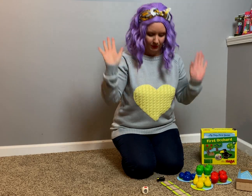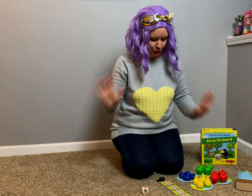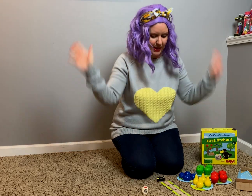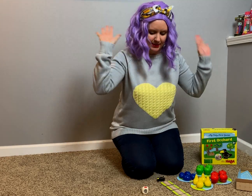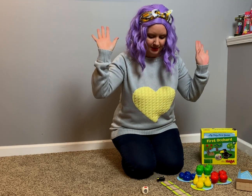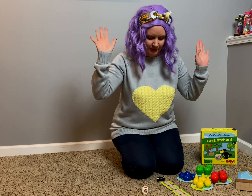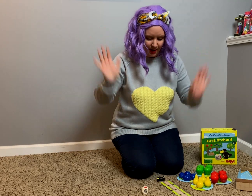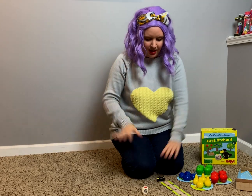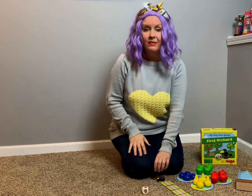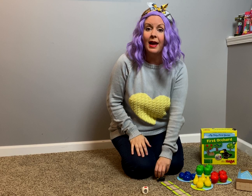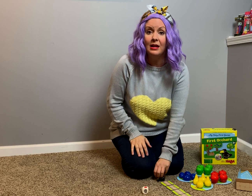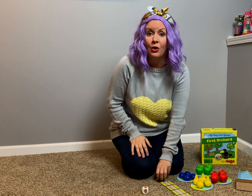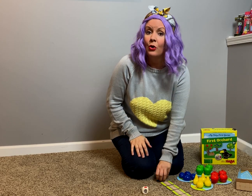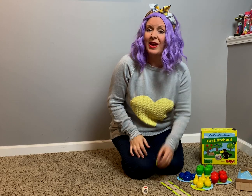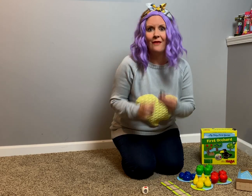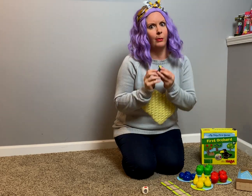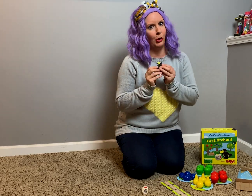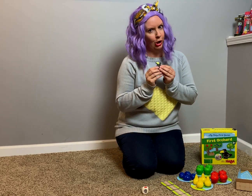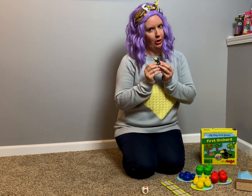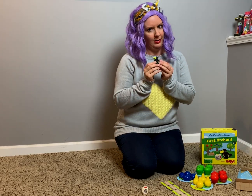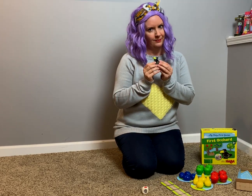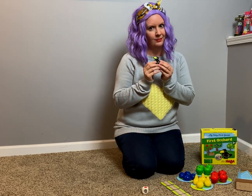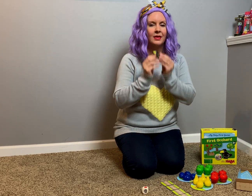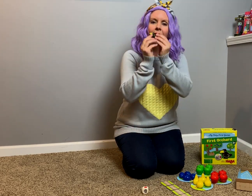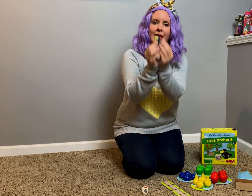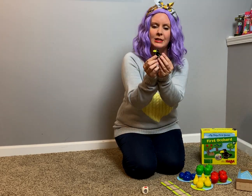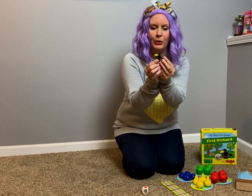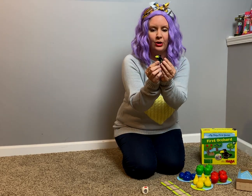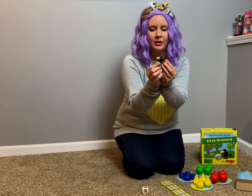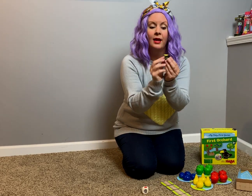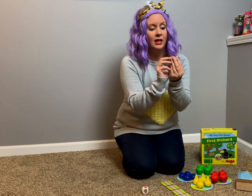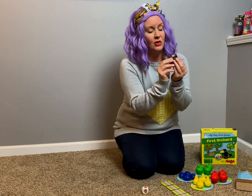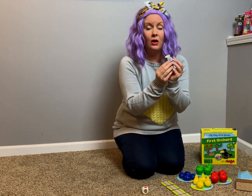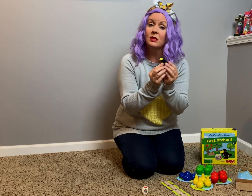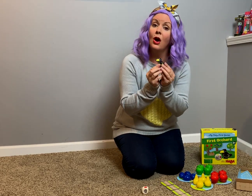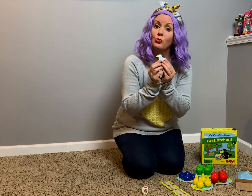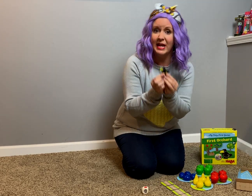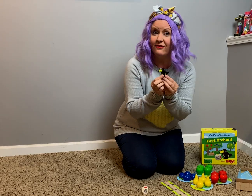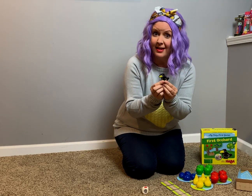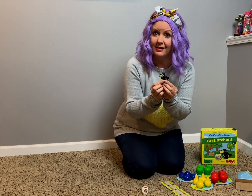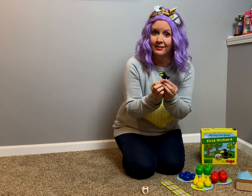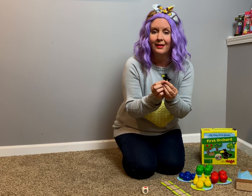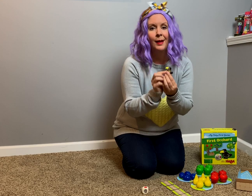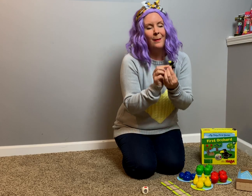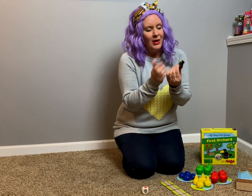Great! Then we have a bird. This bird is called a raven. But